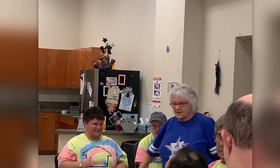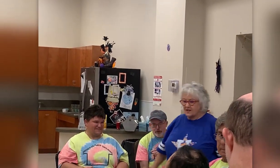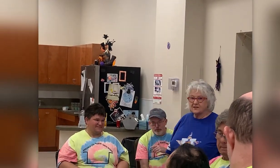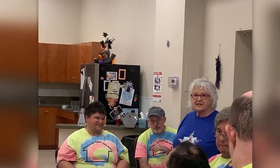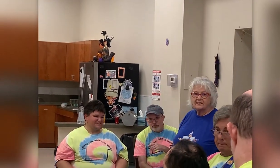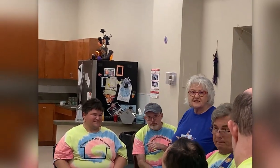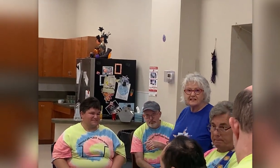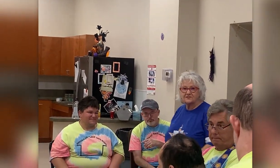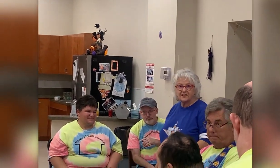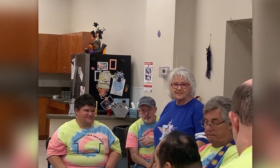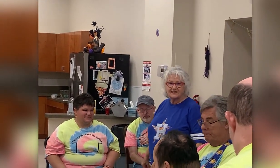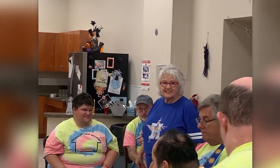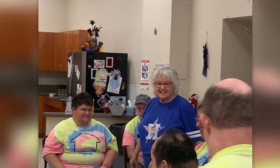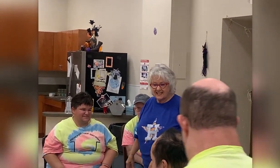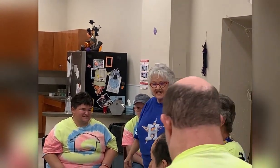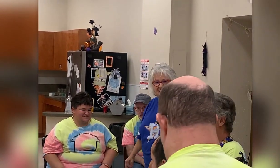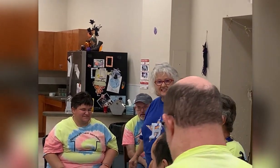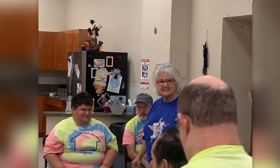Okay. That's ours. Yes?